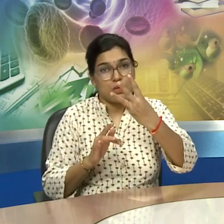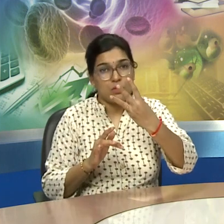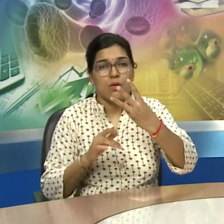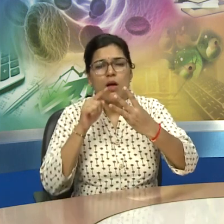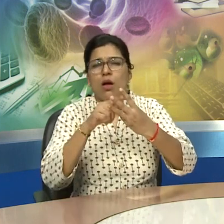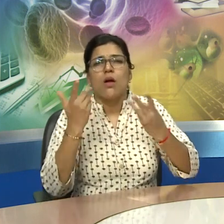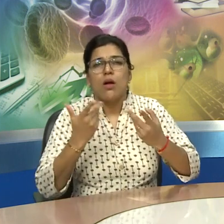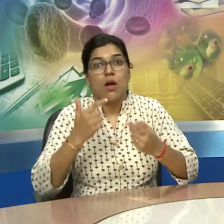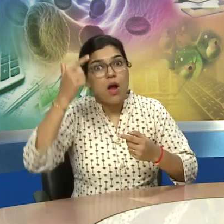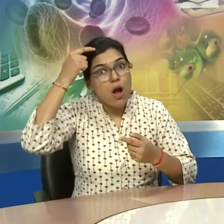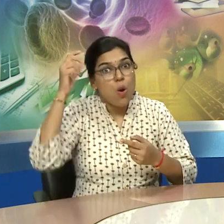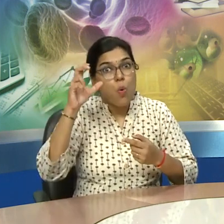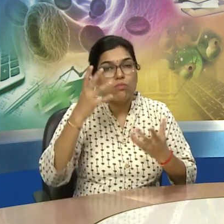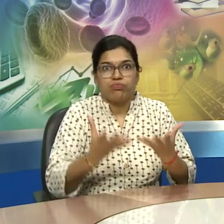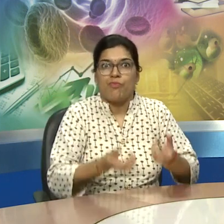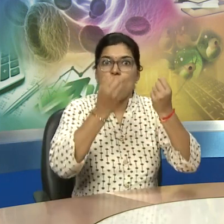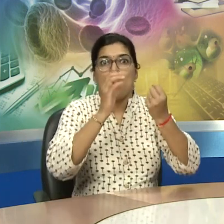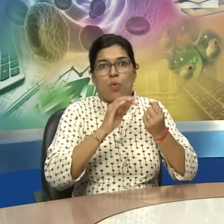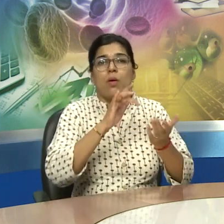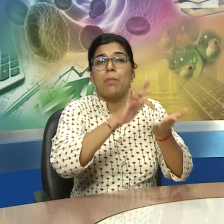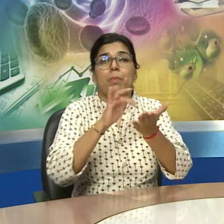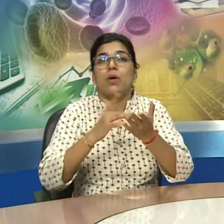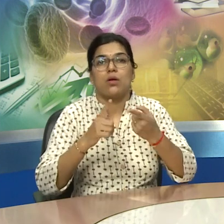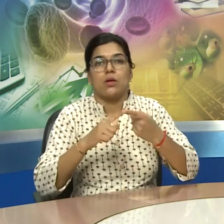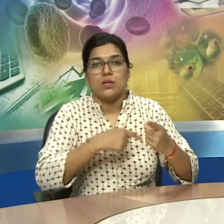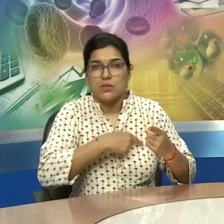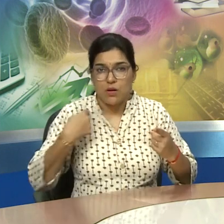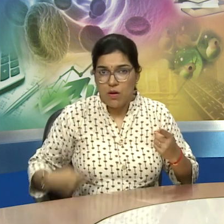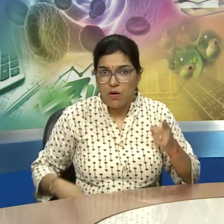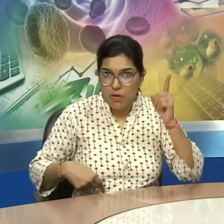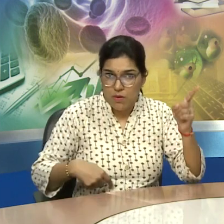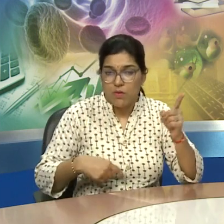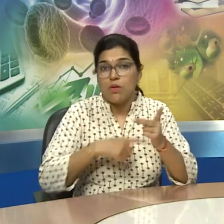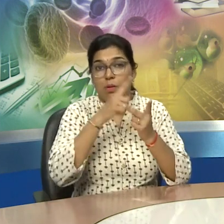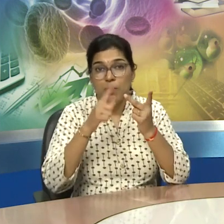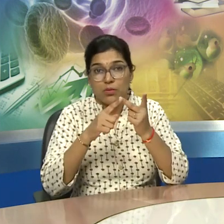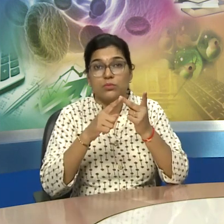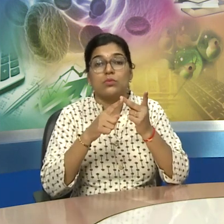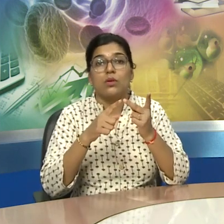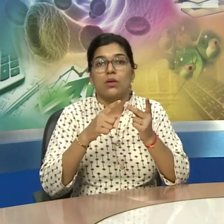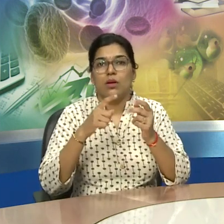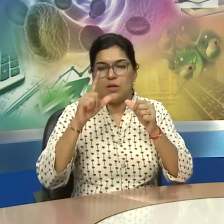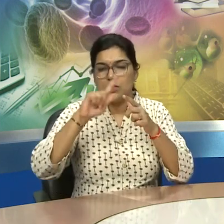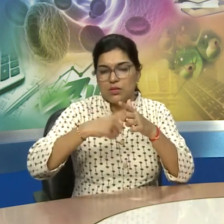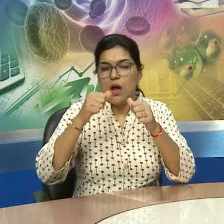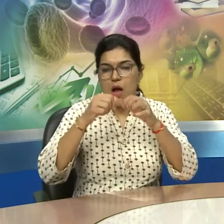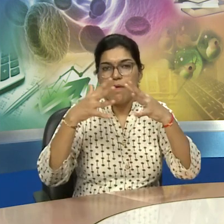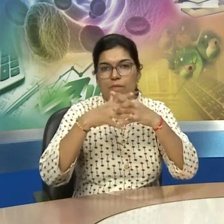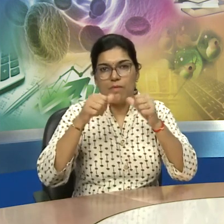to 2 lakh years ago their fossils have been found at